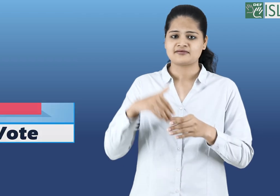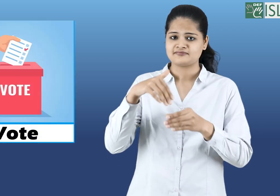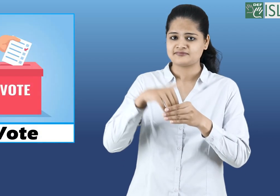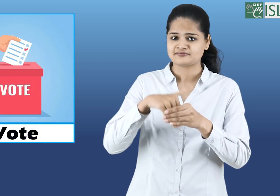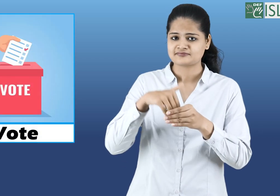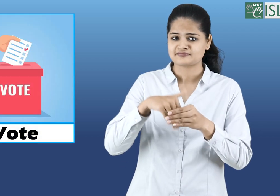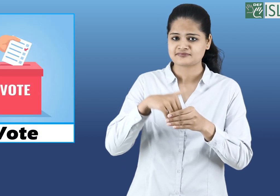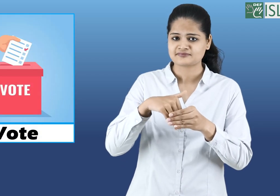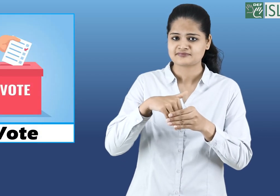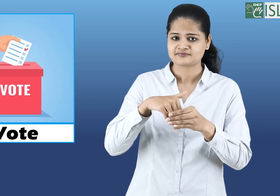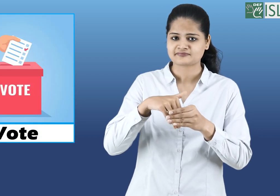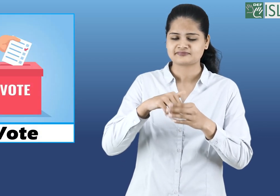Vote